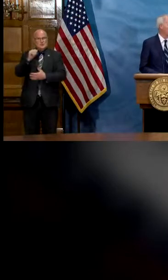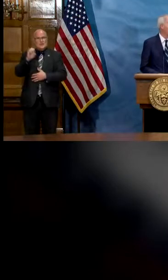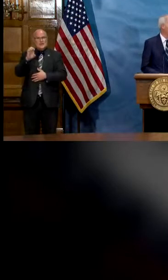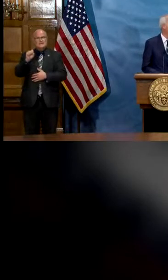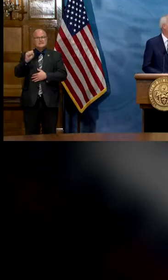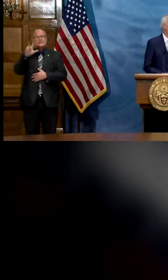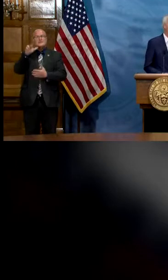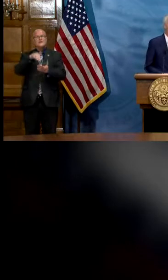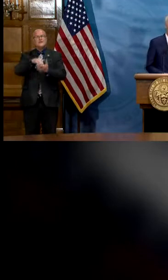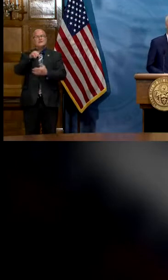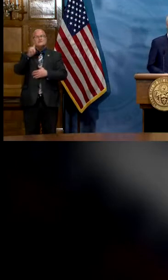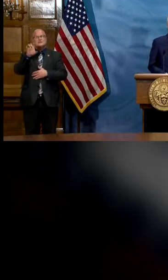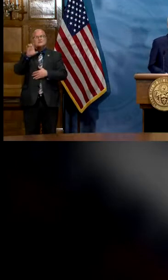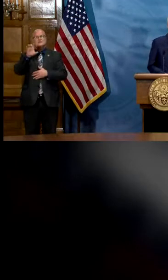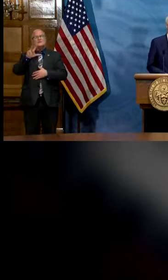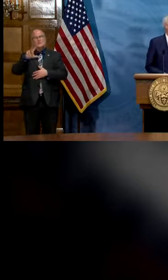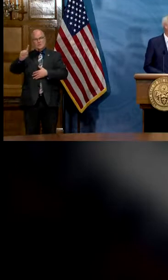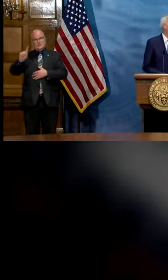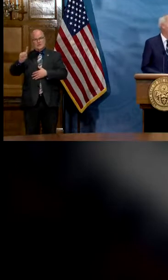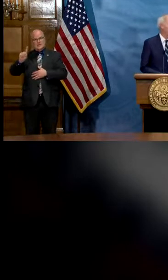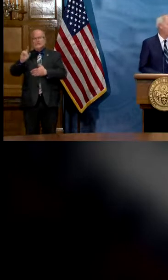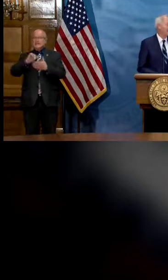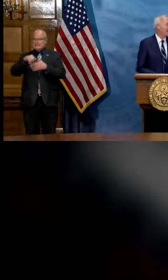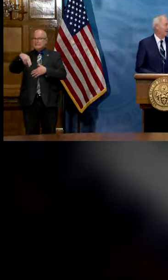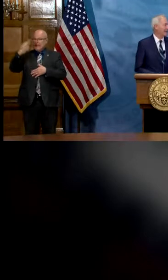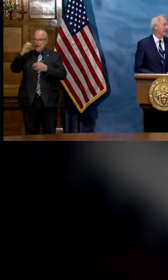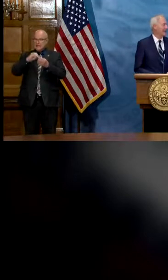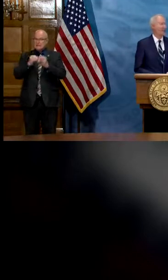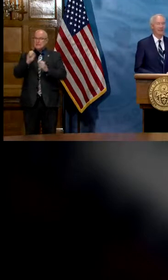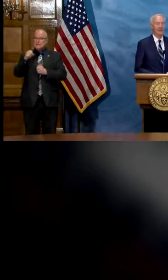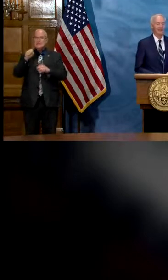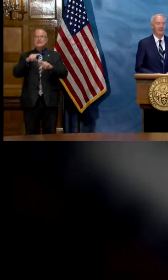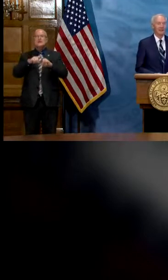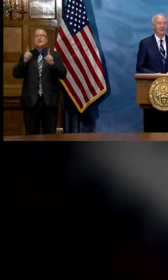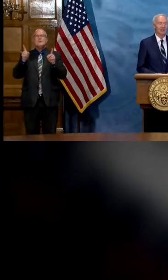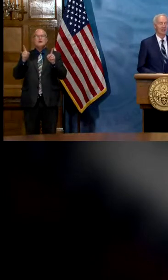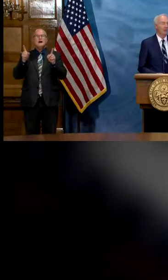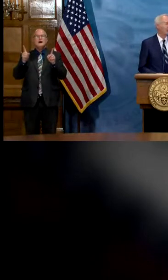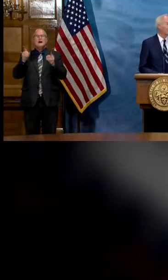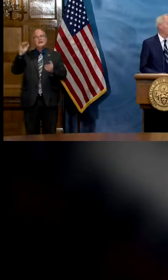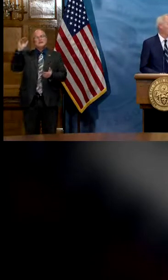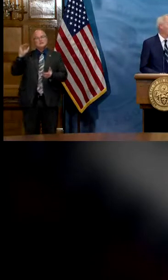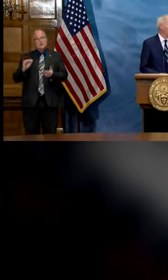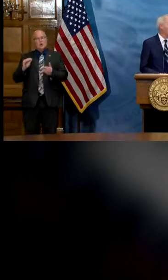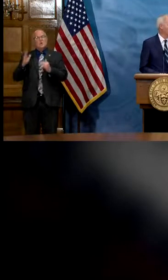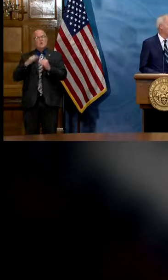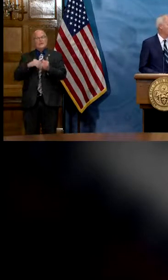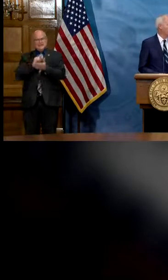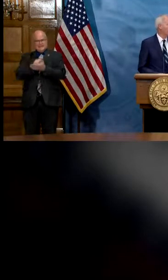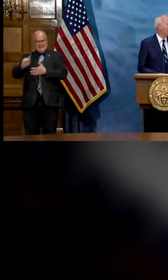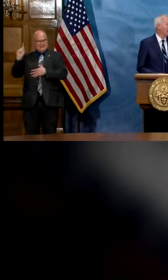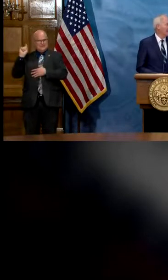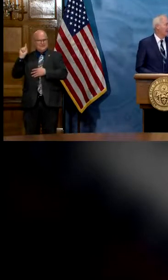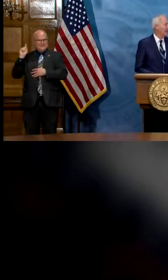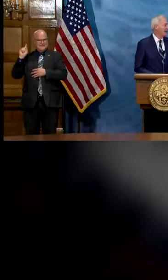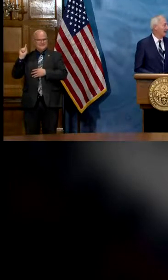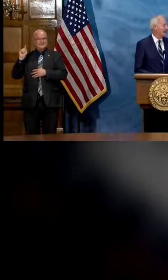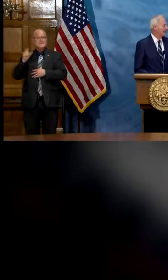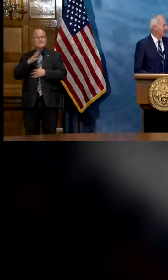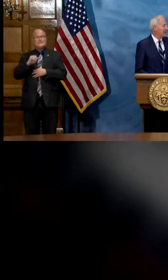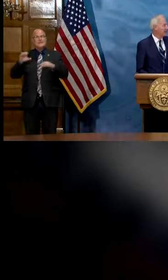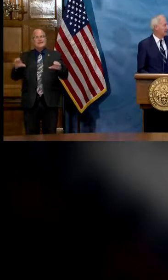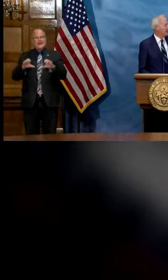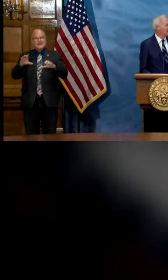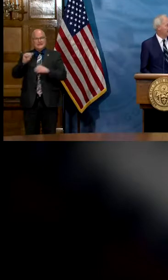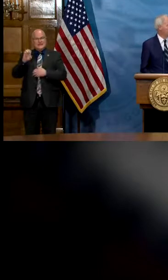,331 and while that's a high number that is significantly lower than it was a week ago and our